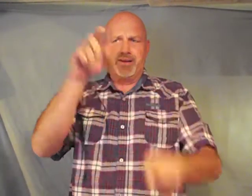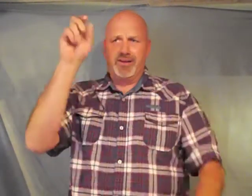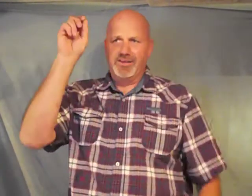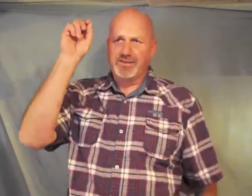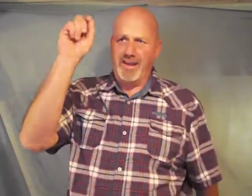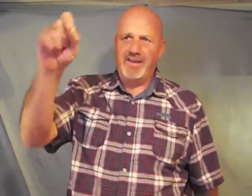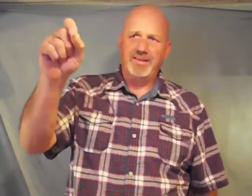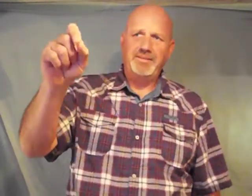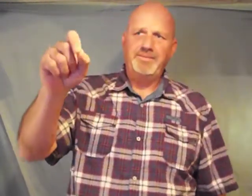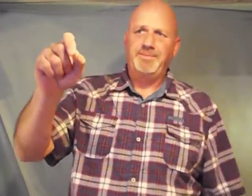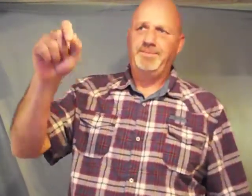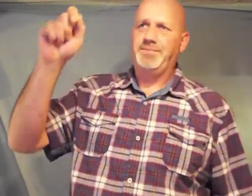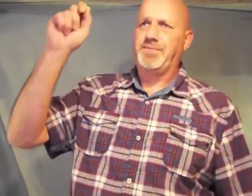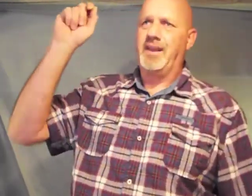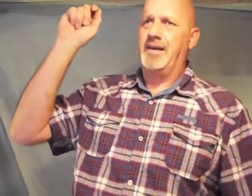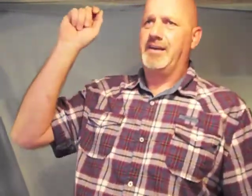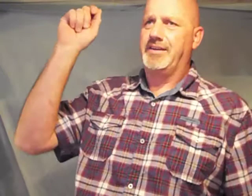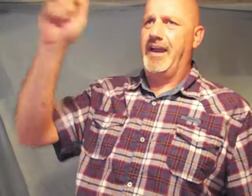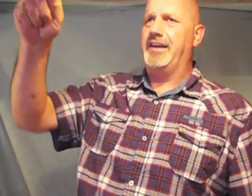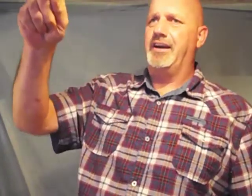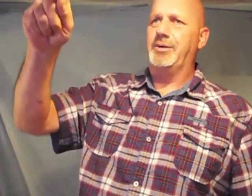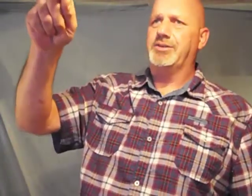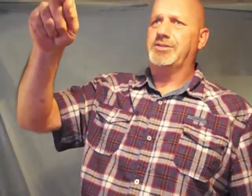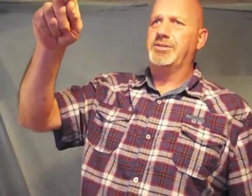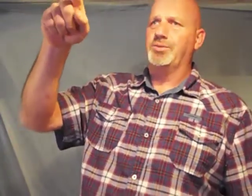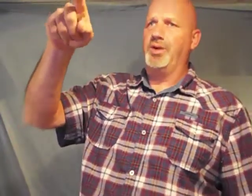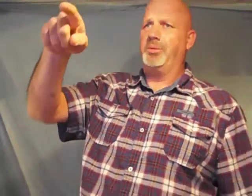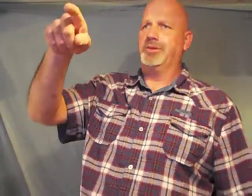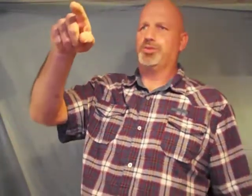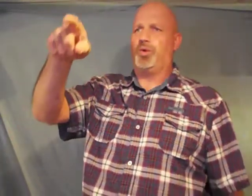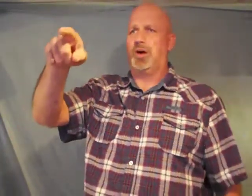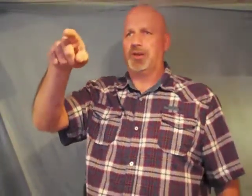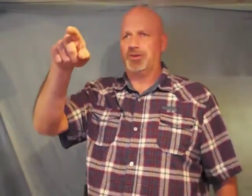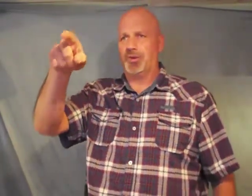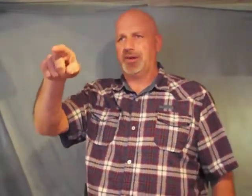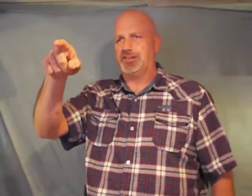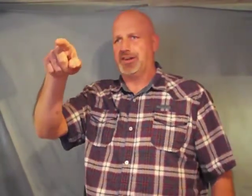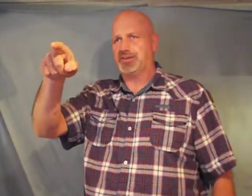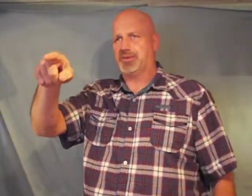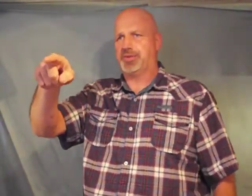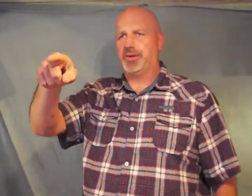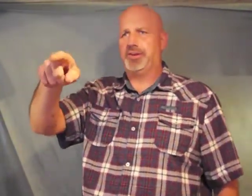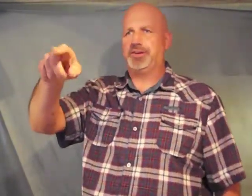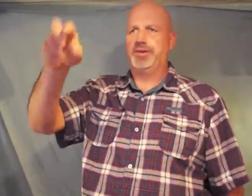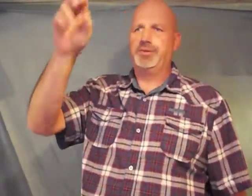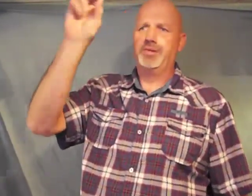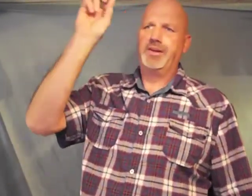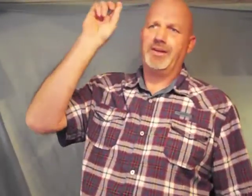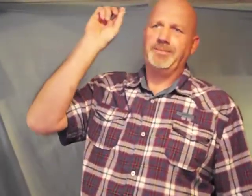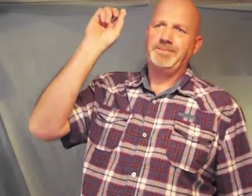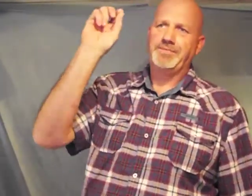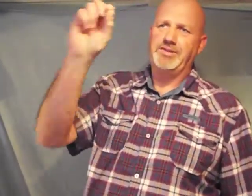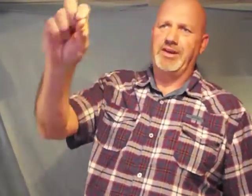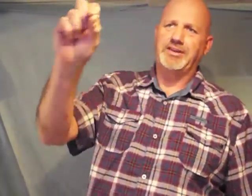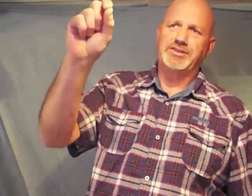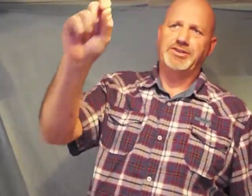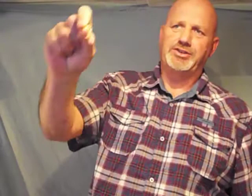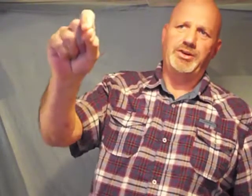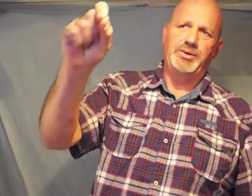Satan take notice Romans 1 26 through 32 Genesis 2